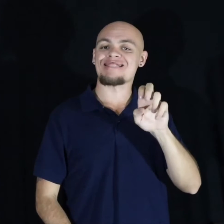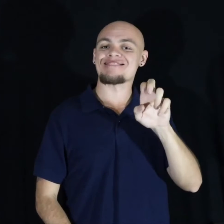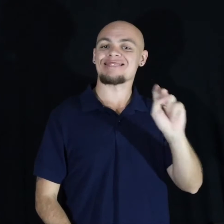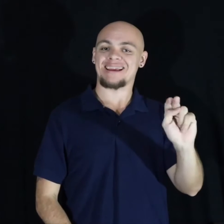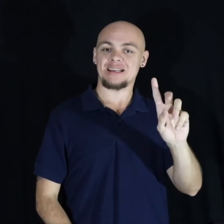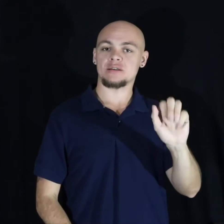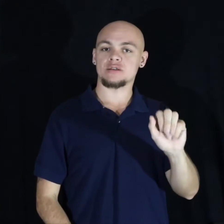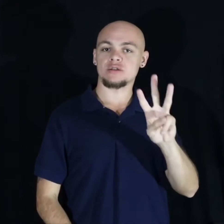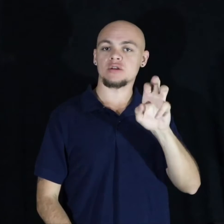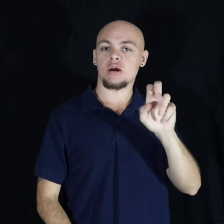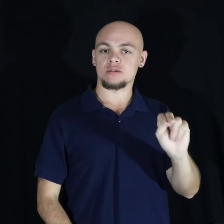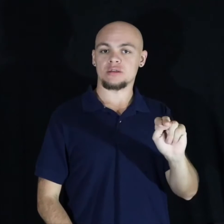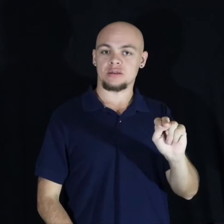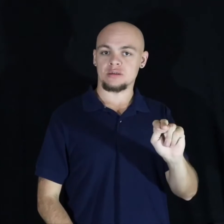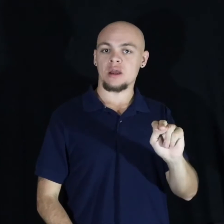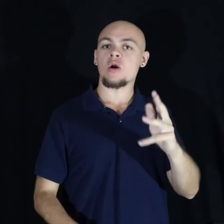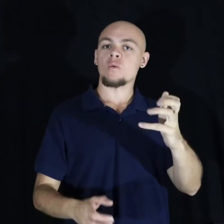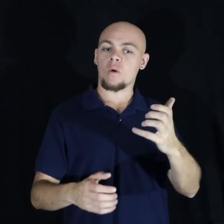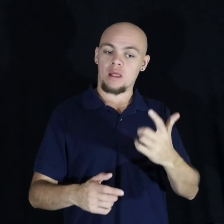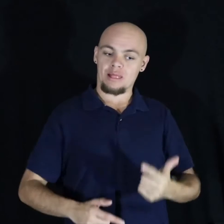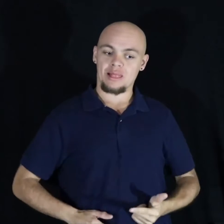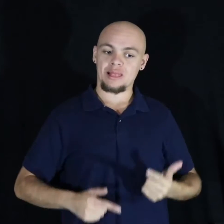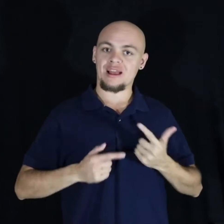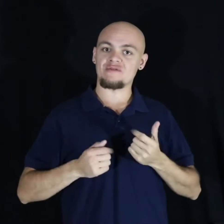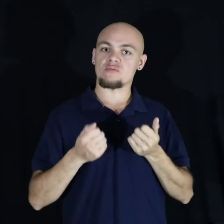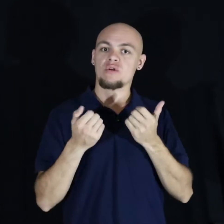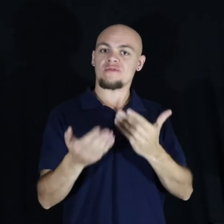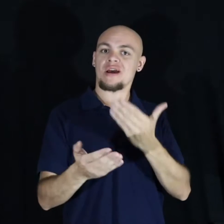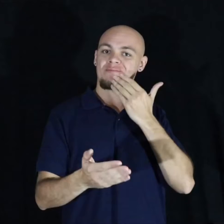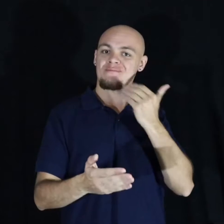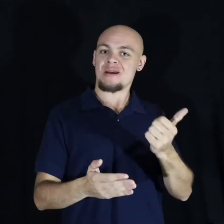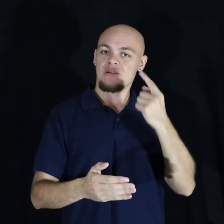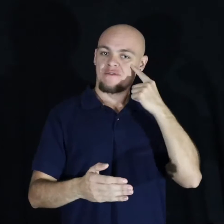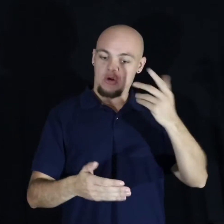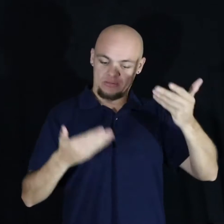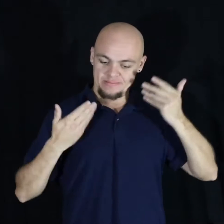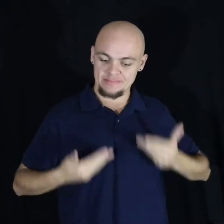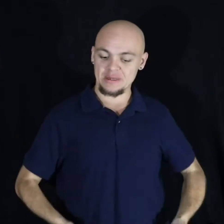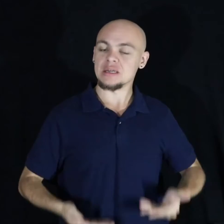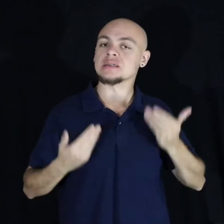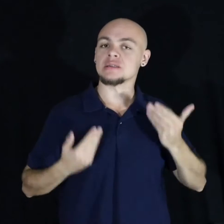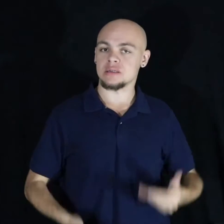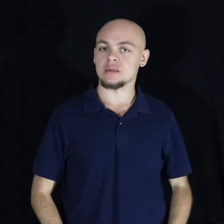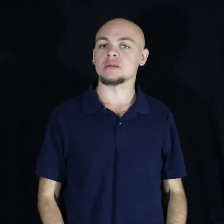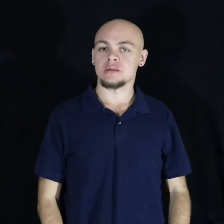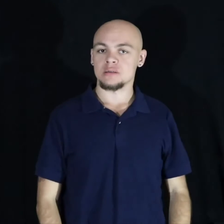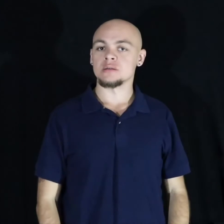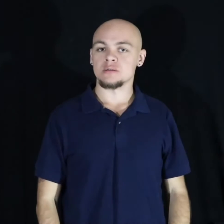to the man that stood before you and the two that came after me, Kevin Dolce and Kara Dolce.